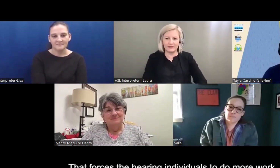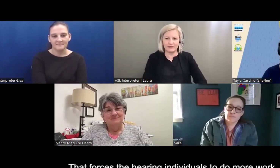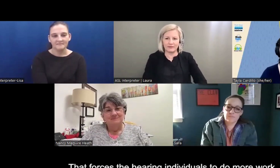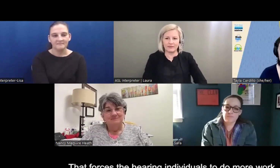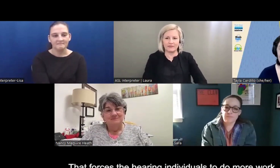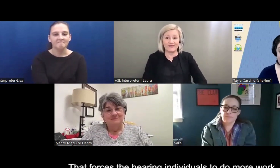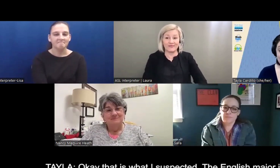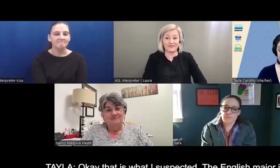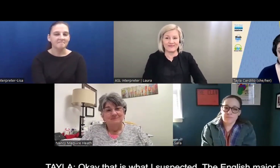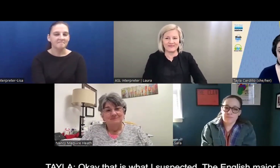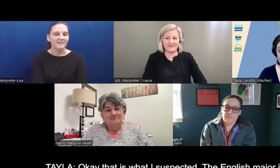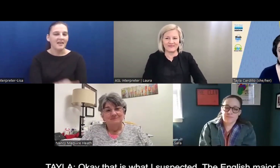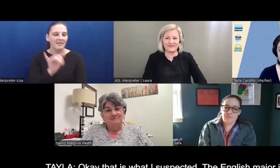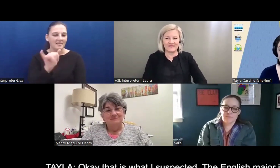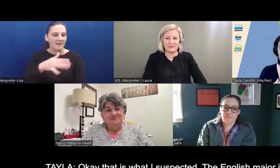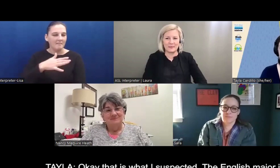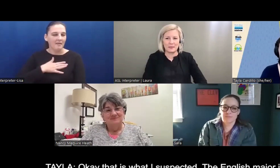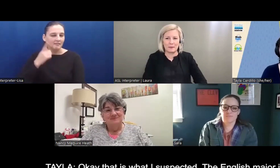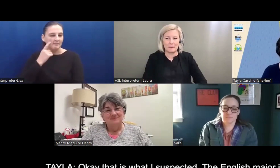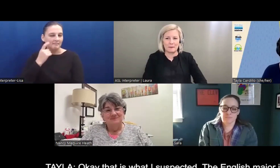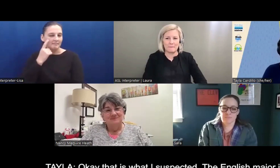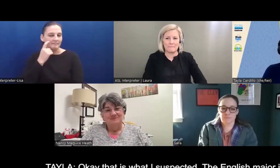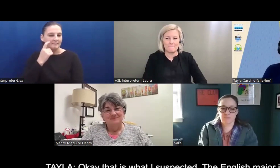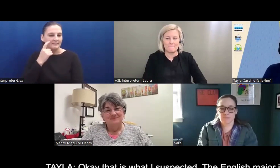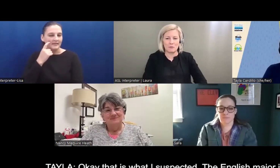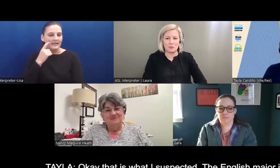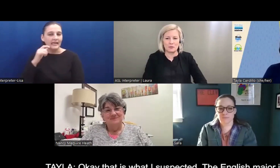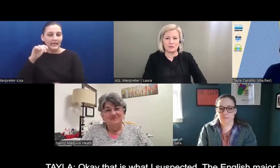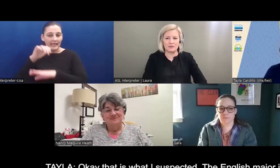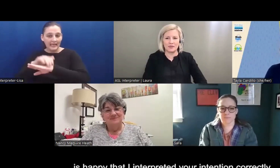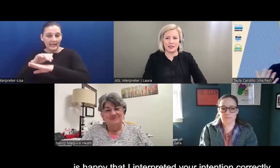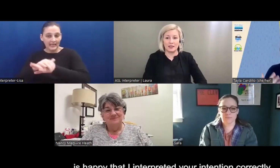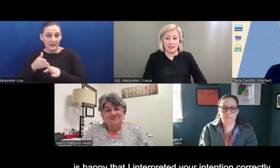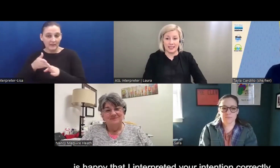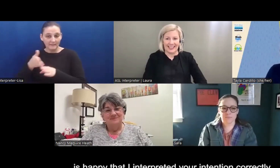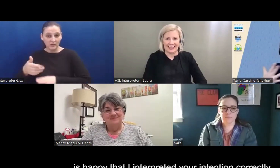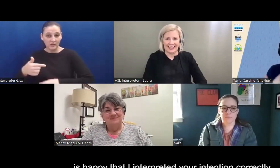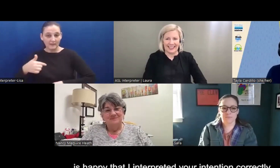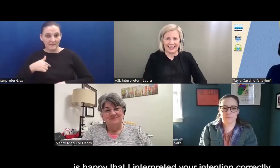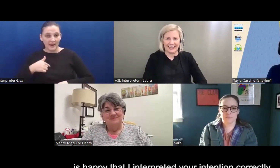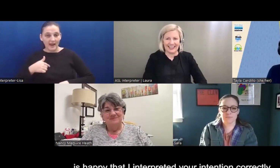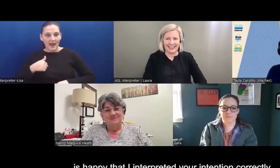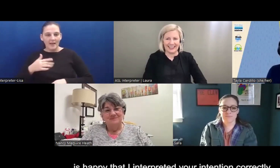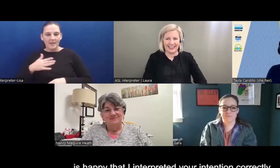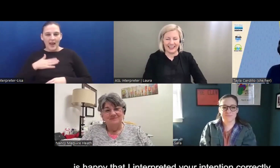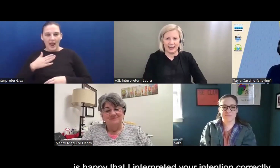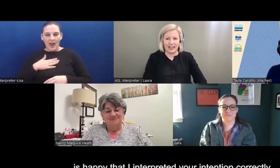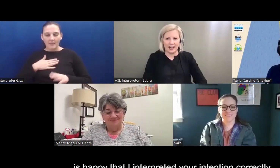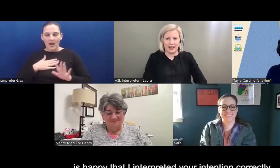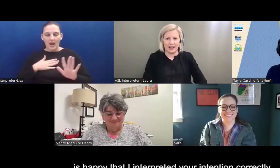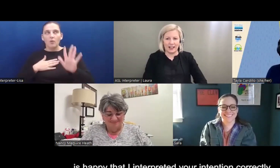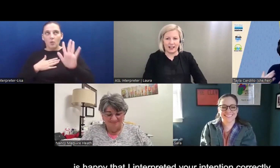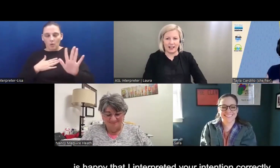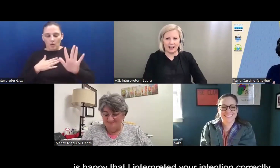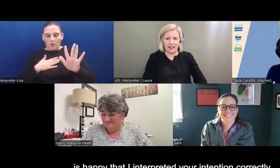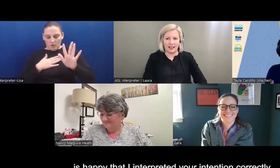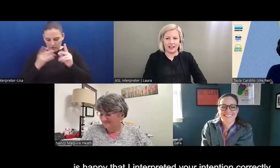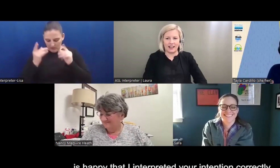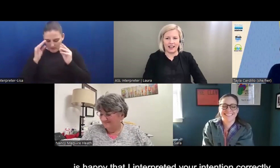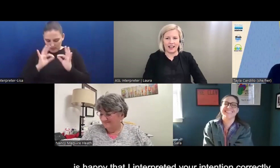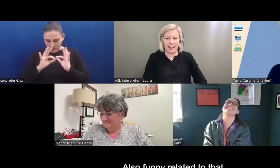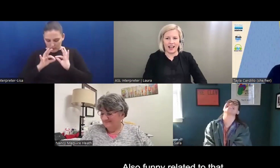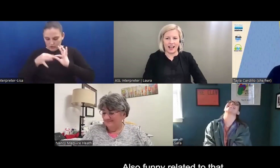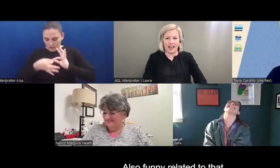Okay. That's what I suspected. The English major in me is happy that I like interpreted that your